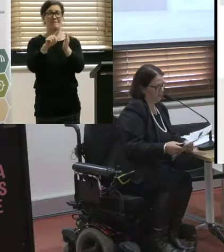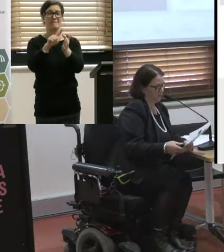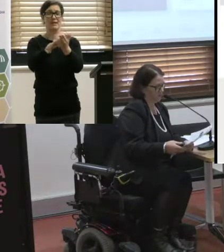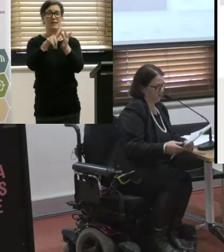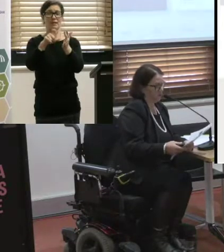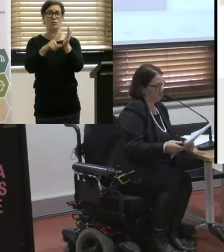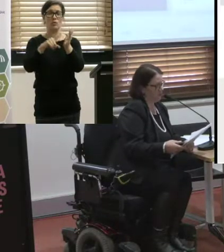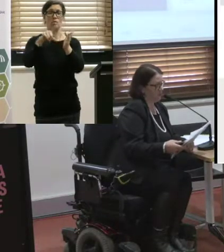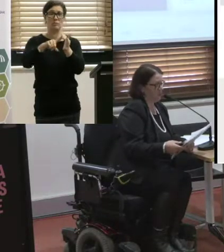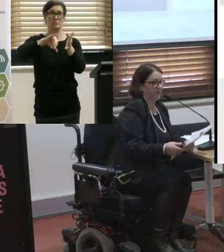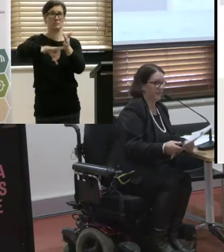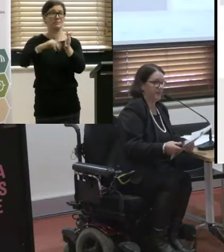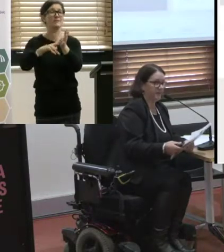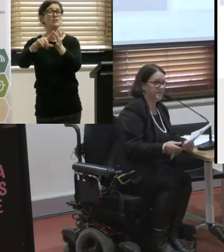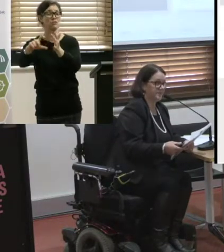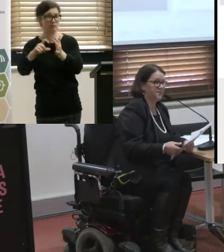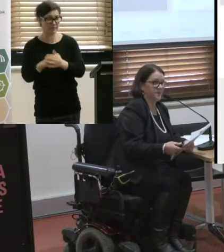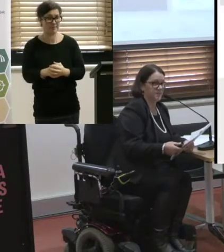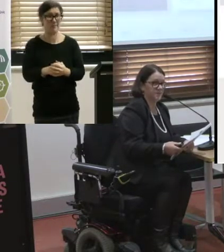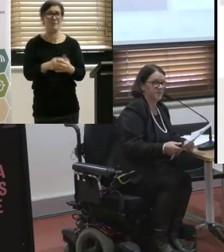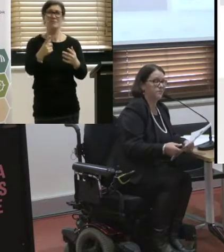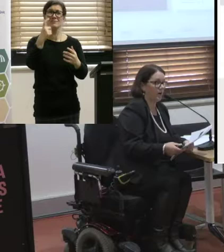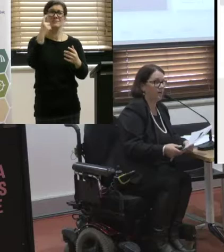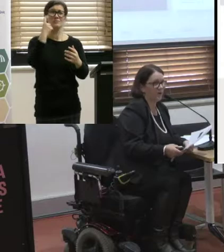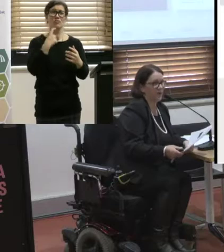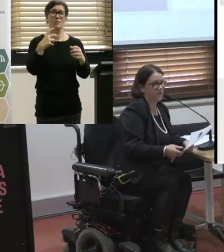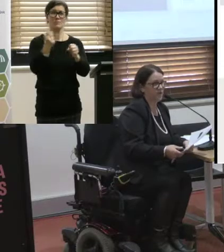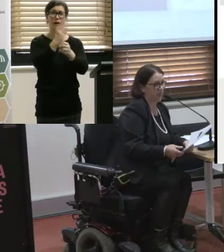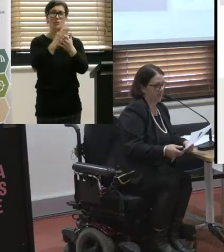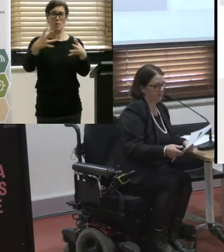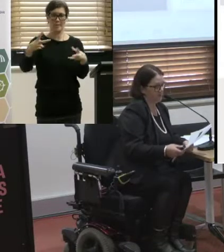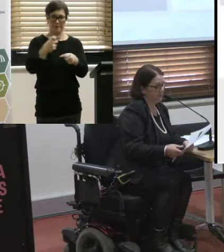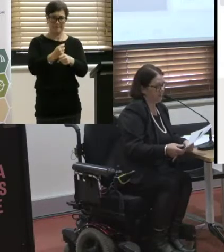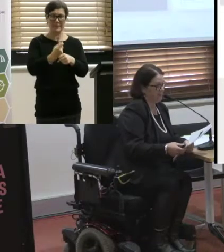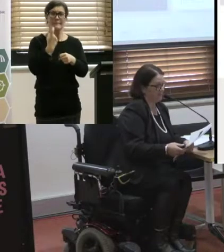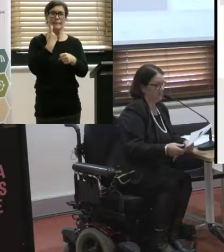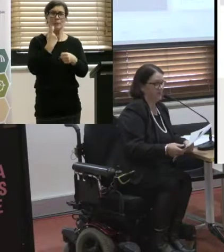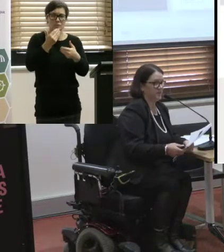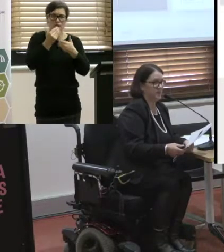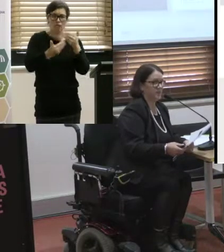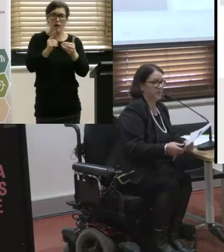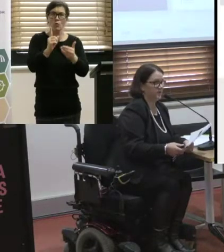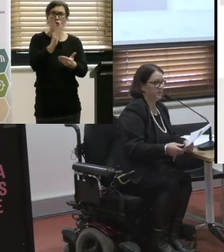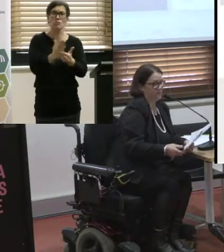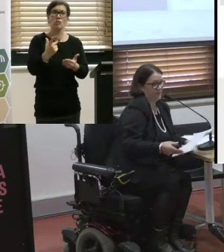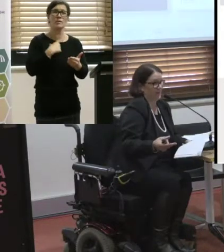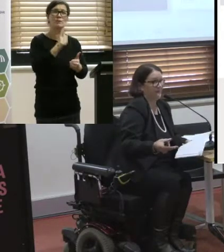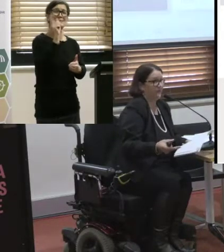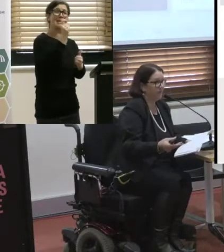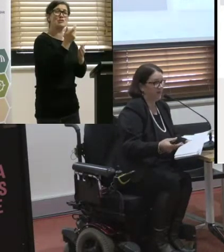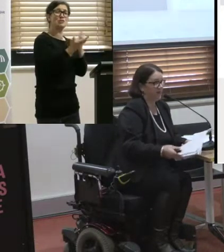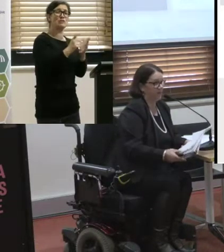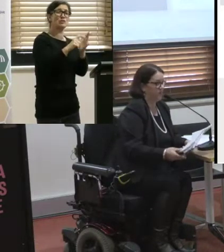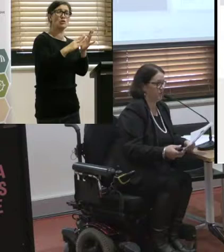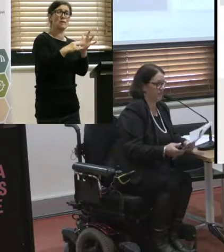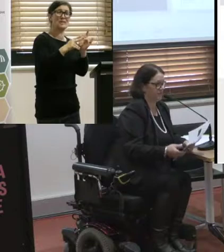We've put a lot of thought into keeping it as simple as possible and describing what we actually are because Taxi Services Commission isn't